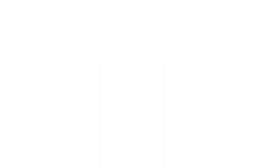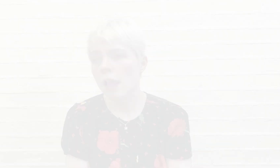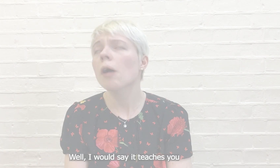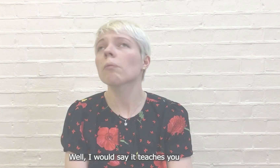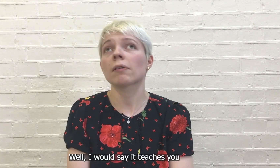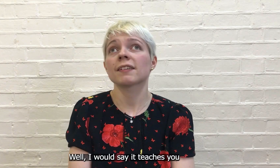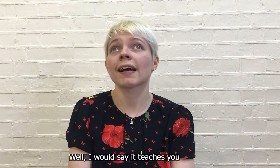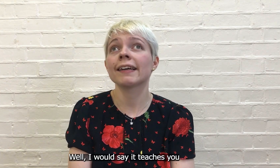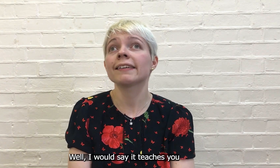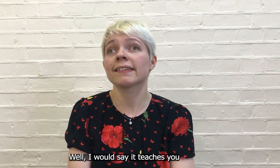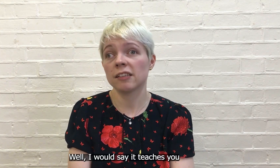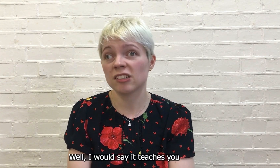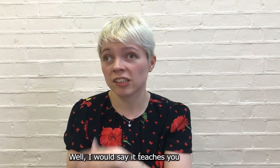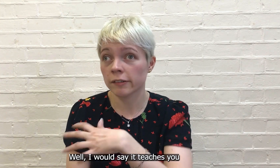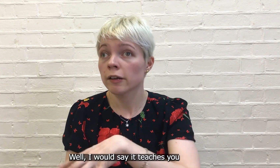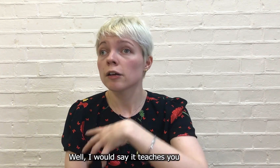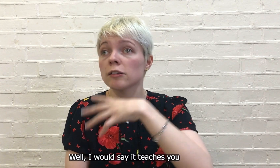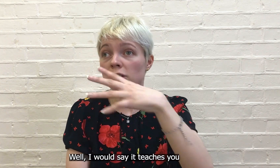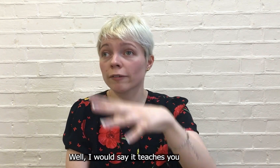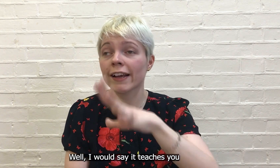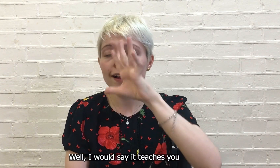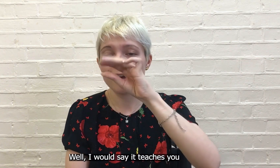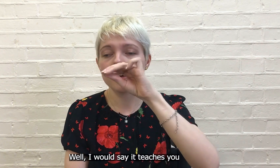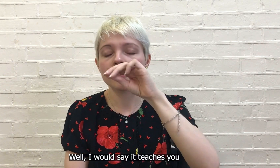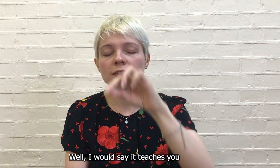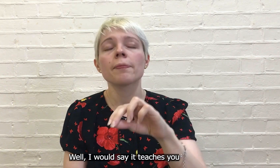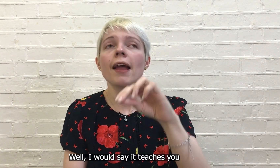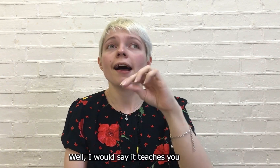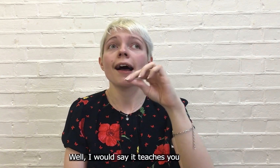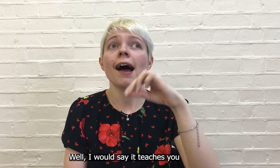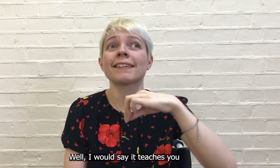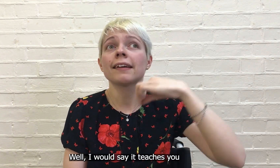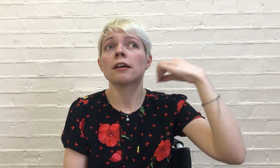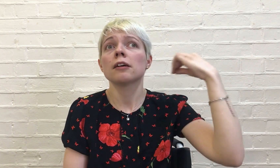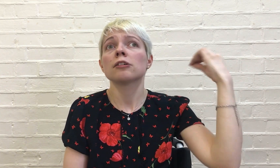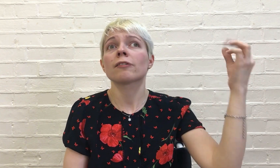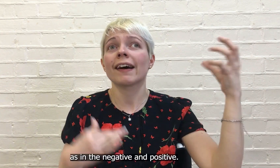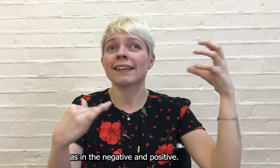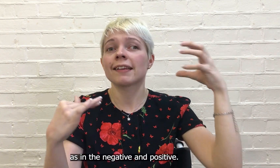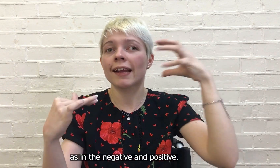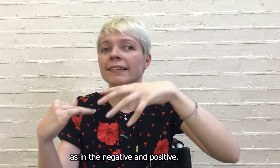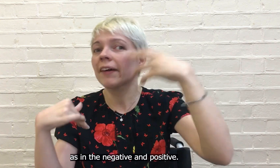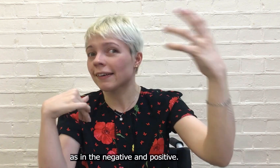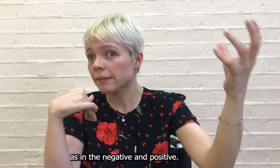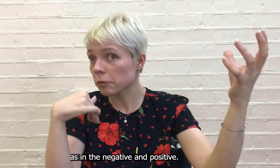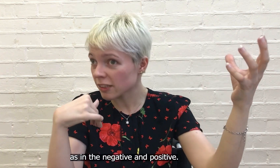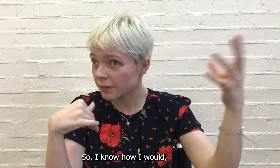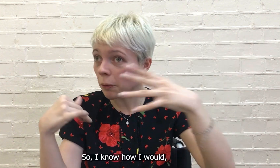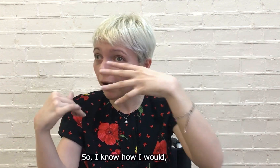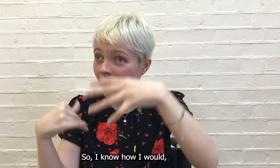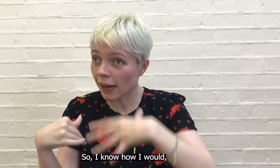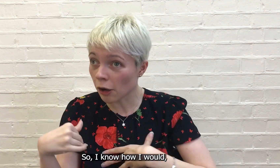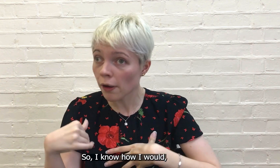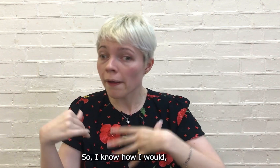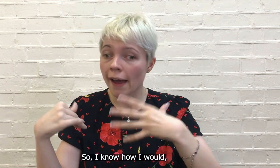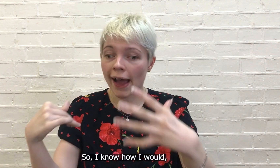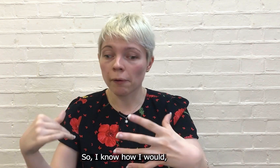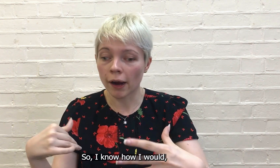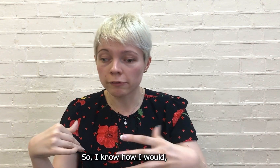What I would say it teaches you as in as in the negative and the positive so I know how I